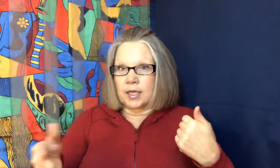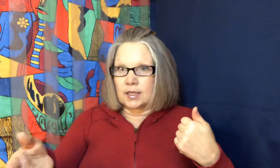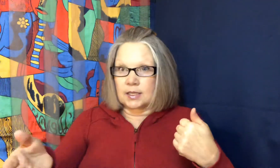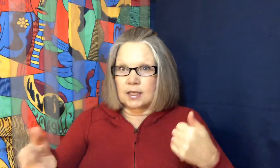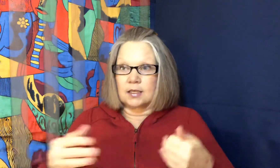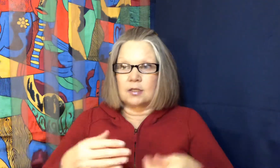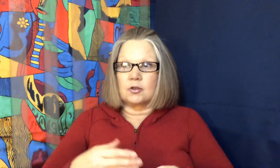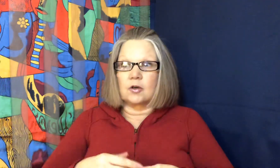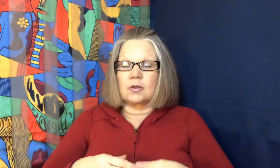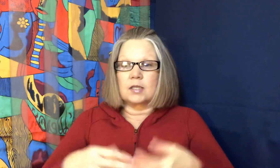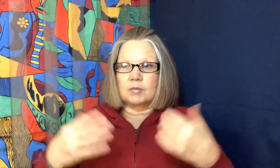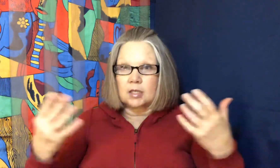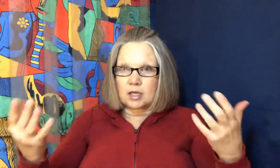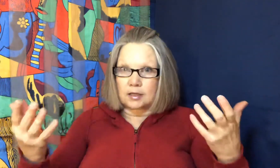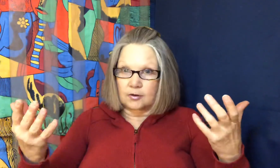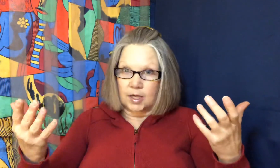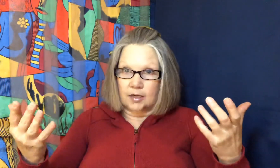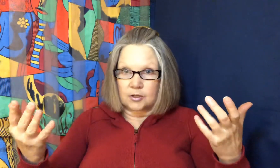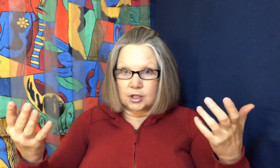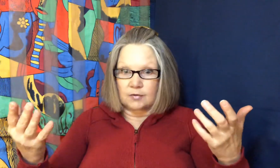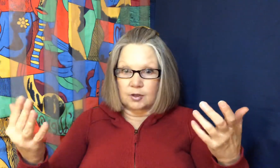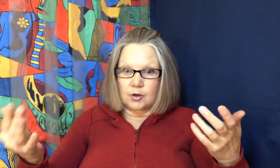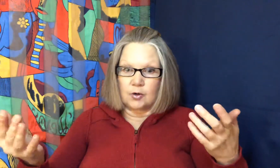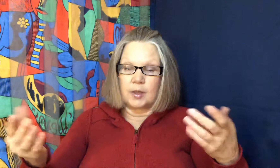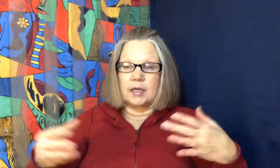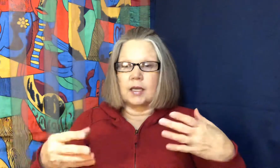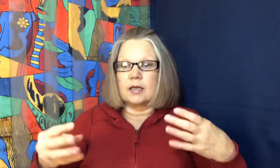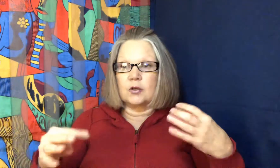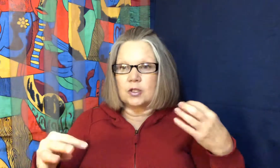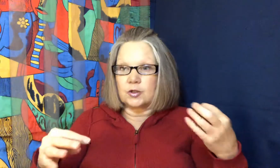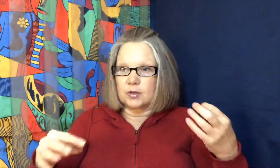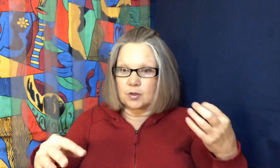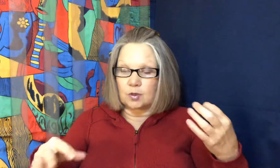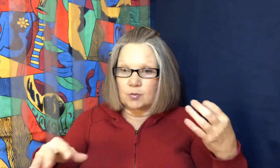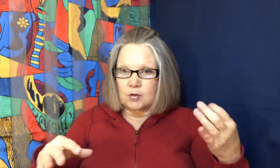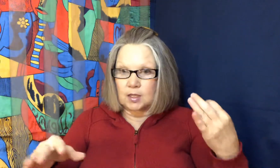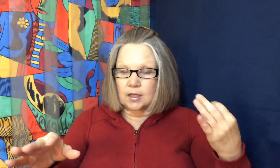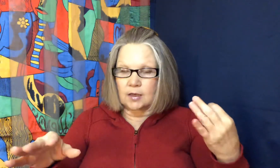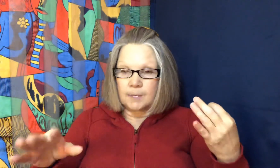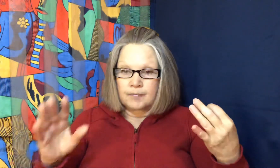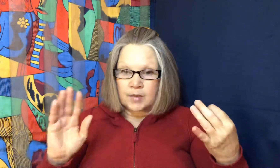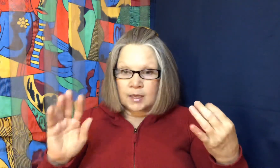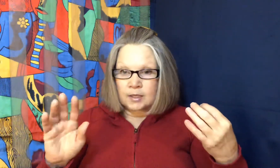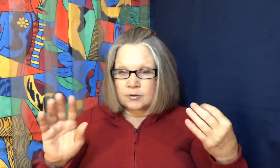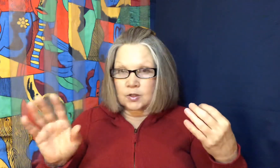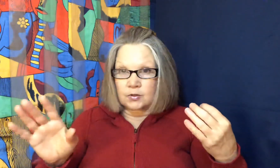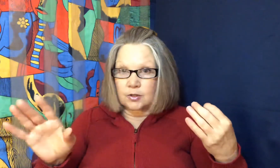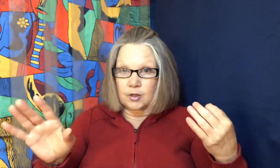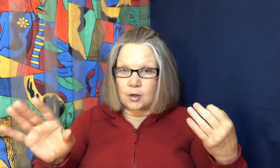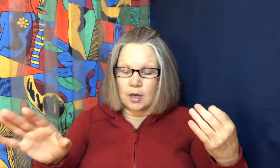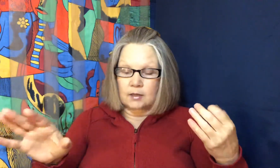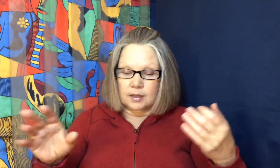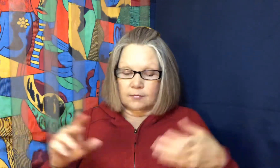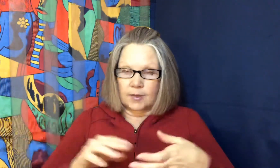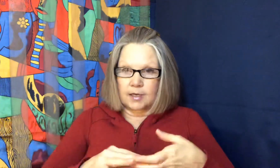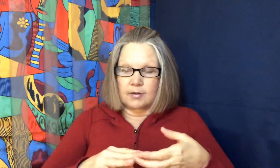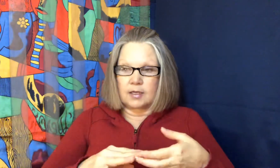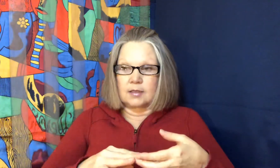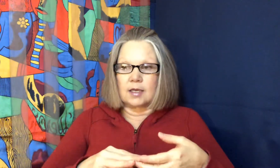incense or something to clear the energy of your home and again you can do this with music and I use YouTube a lot I find things that